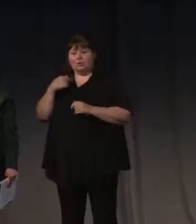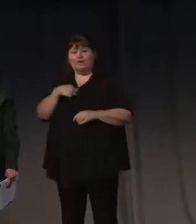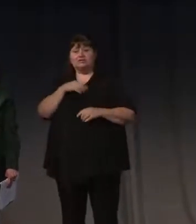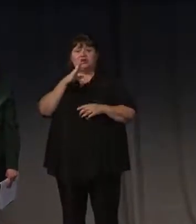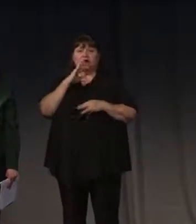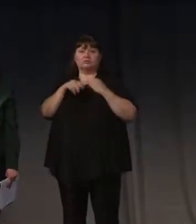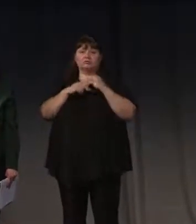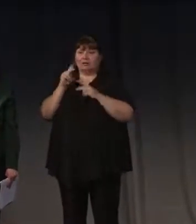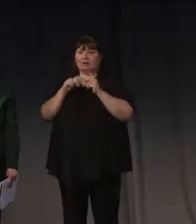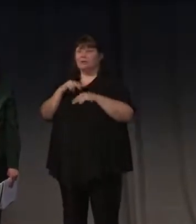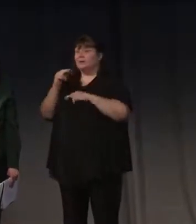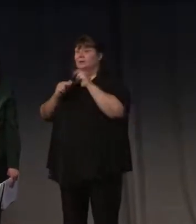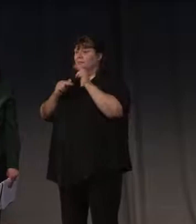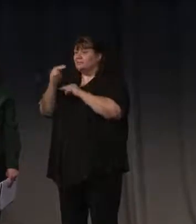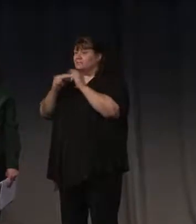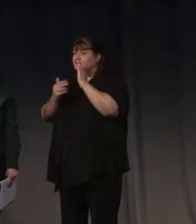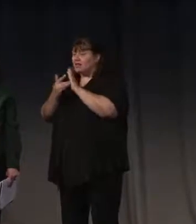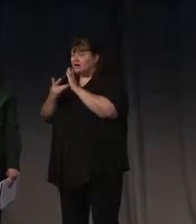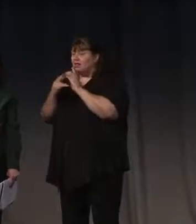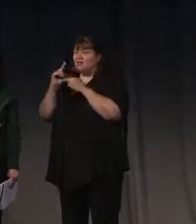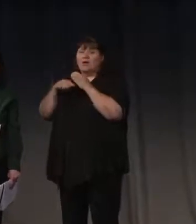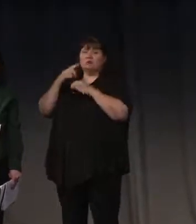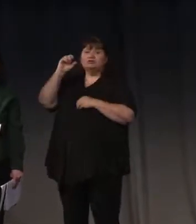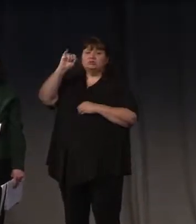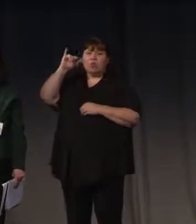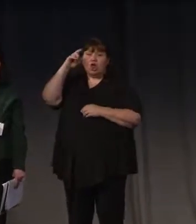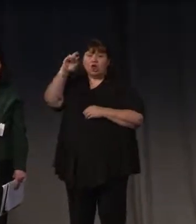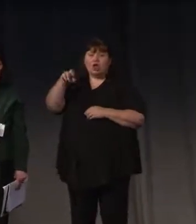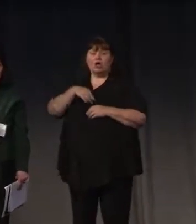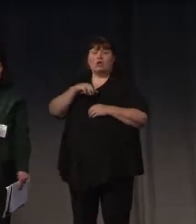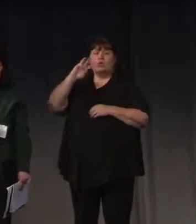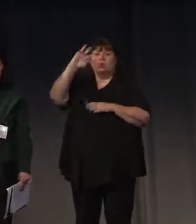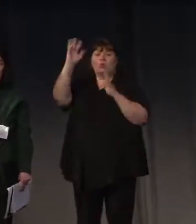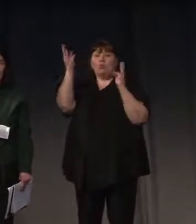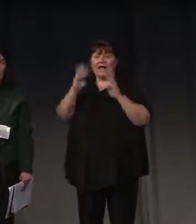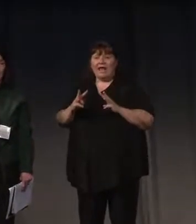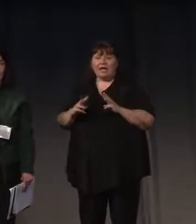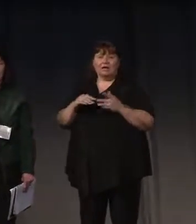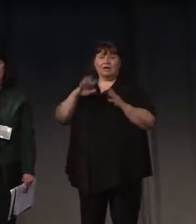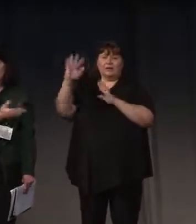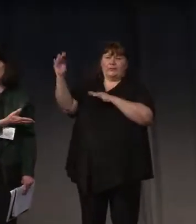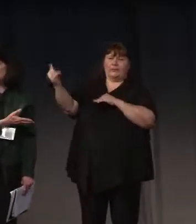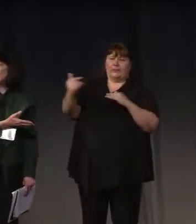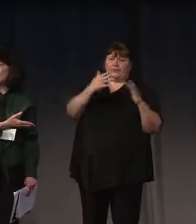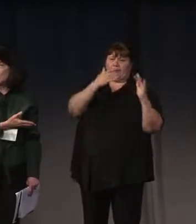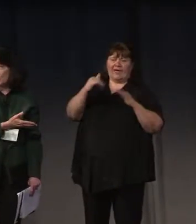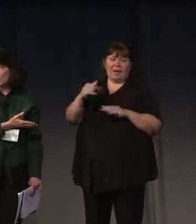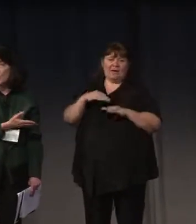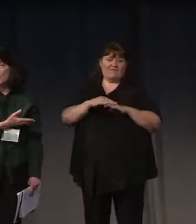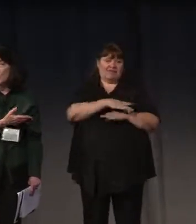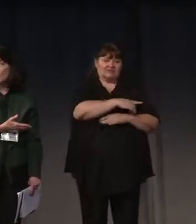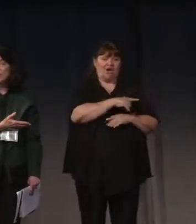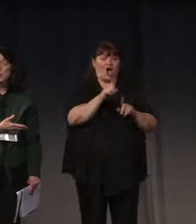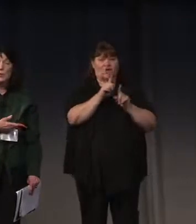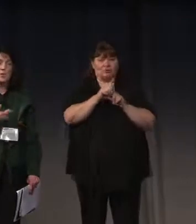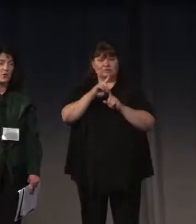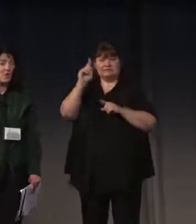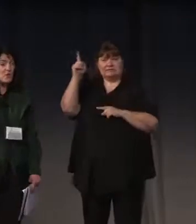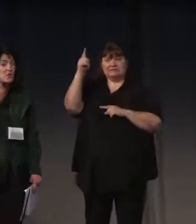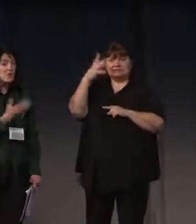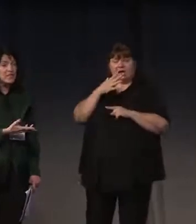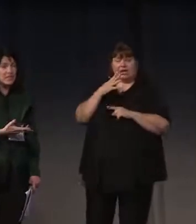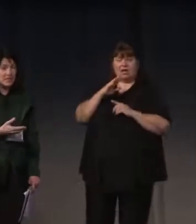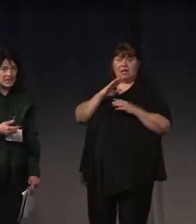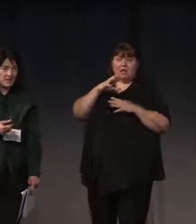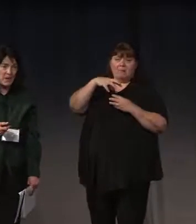building technology about solar and wind and how it would affect some of these inflatables. He's also a solar balloonist. We